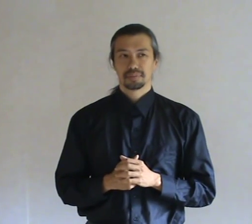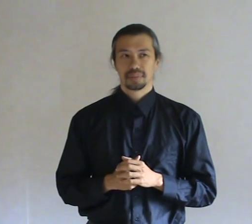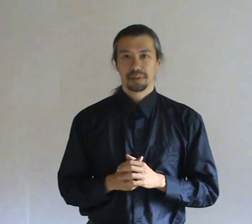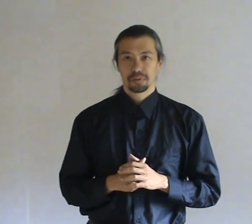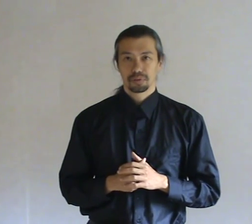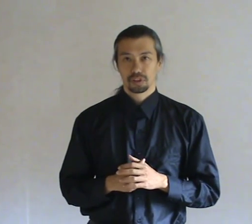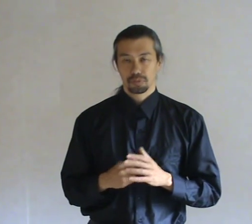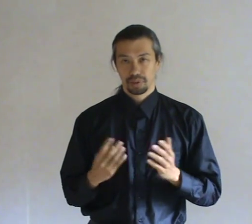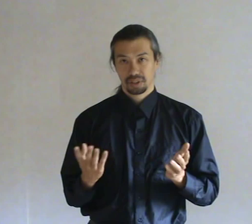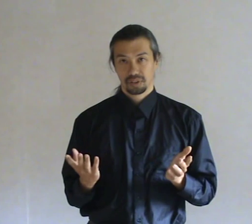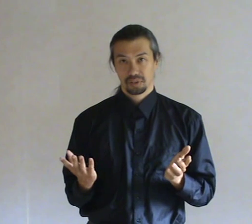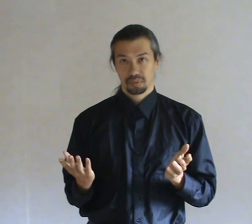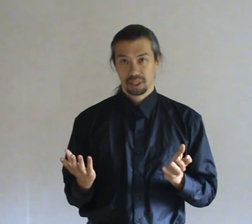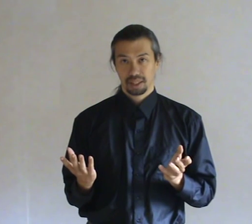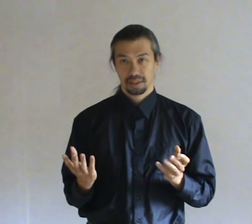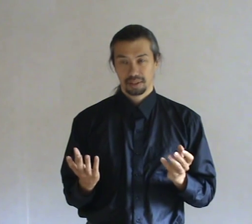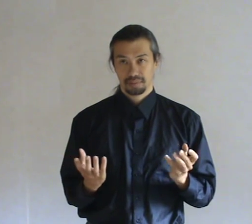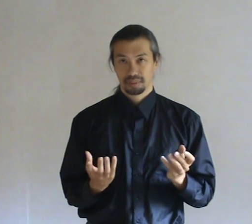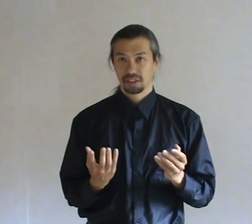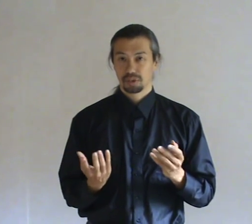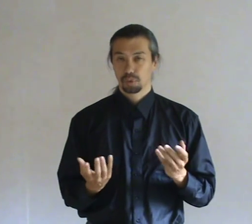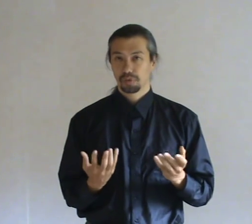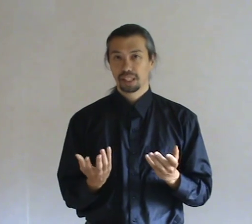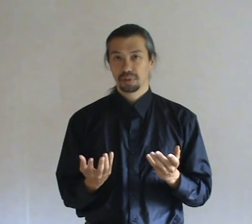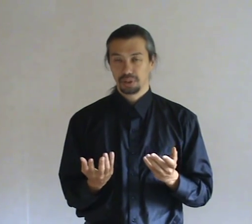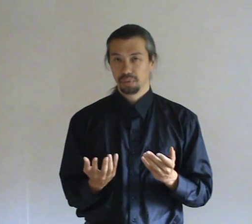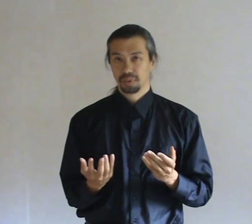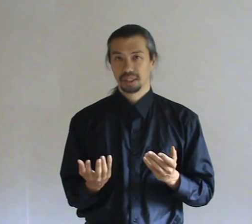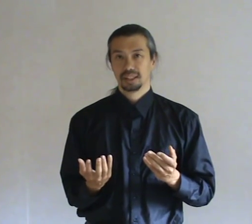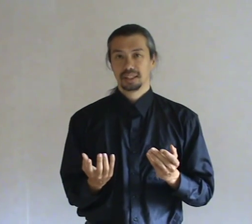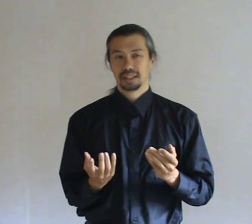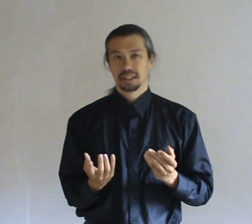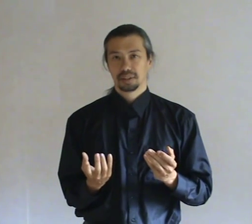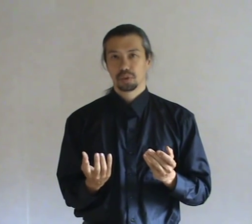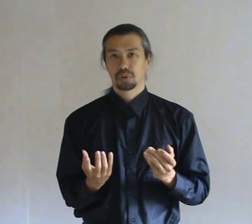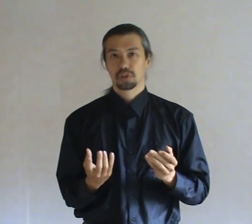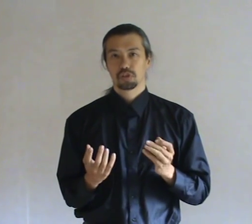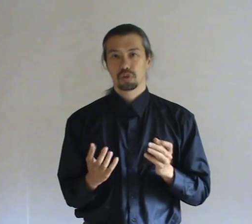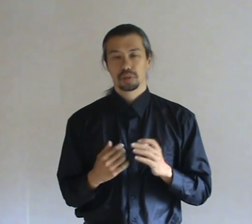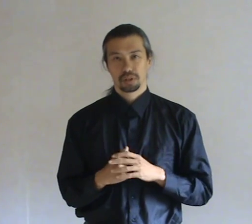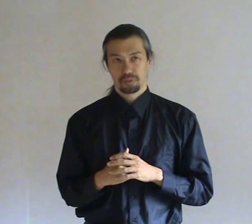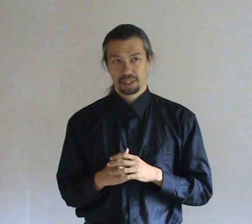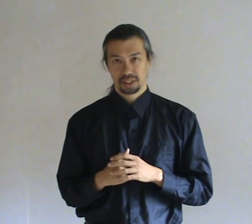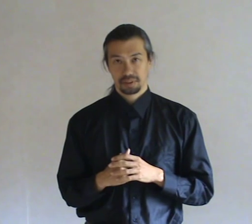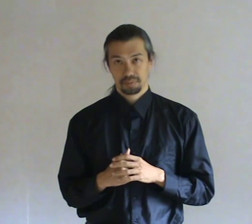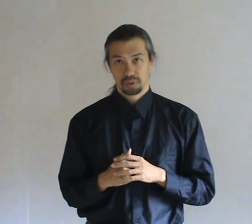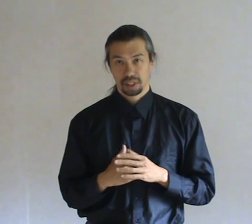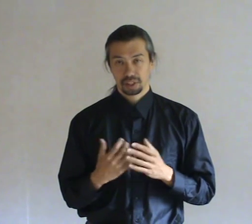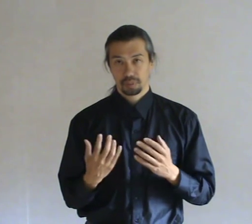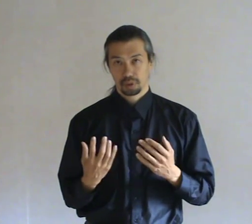If the spirit gets into a fight with you. You will consume a lot of energy. Your energy body